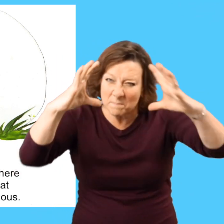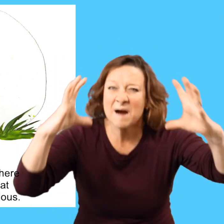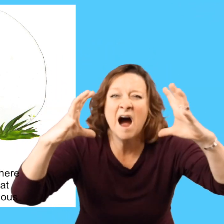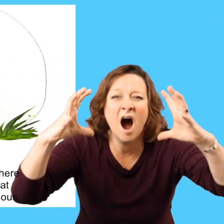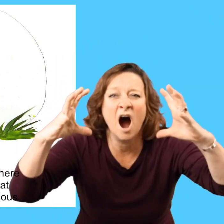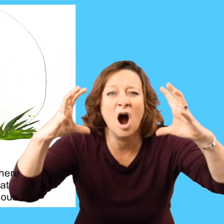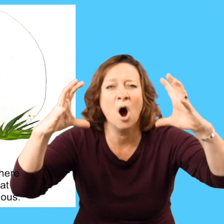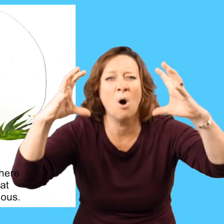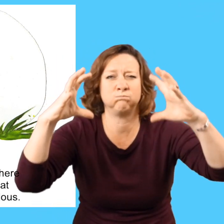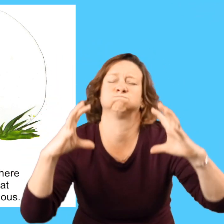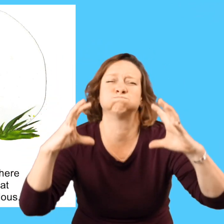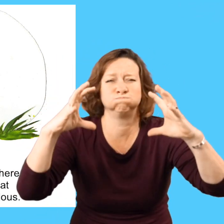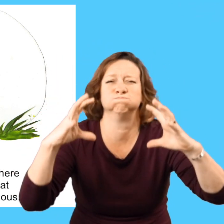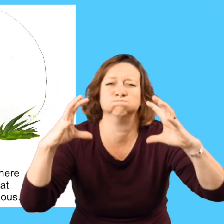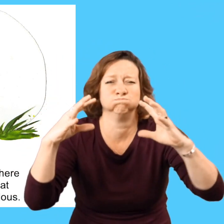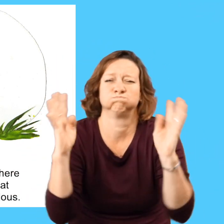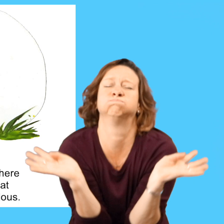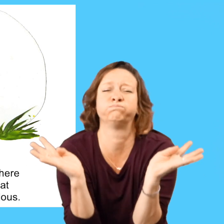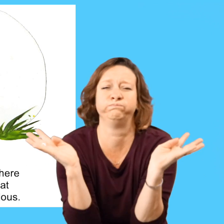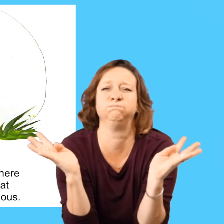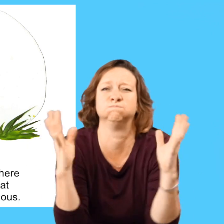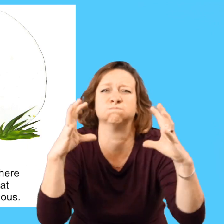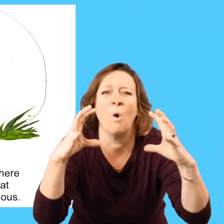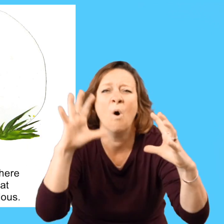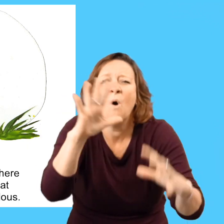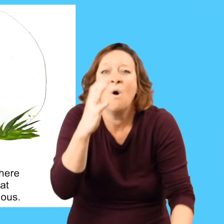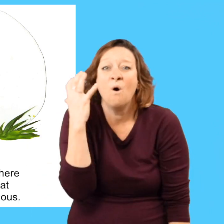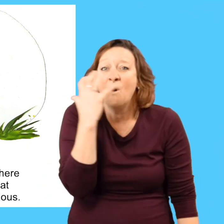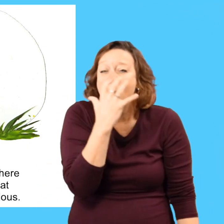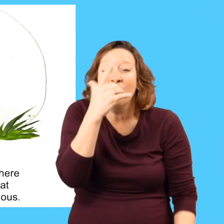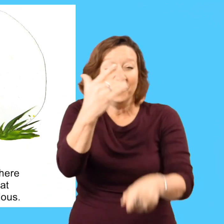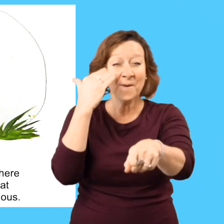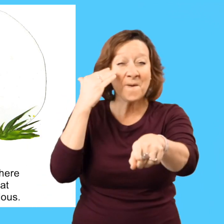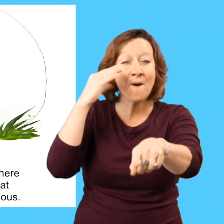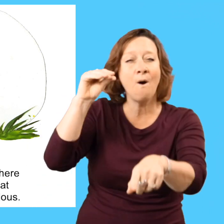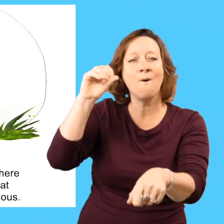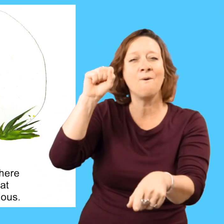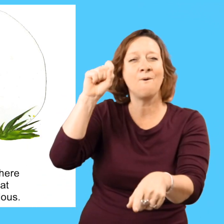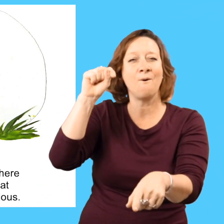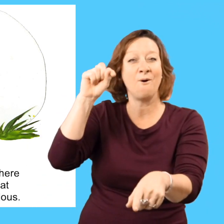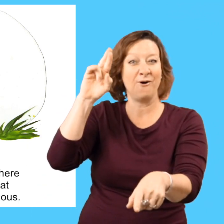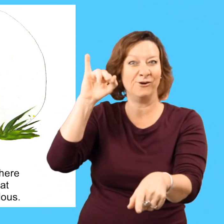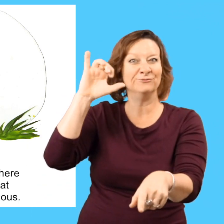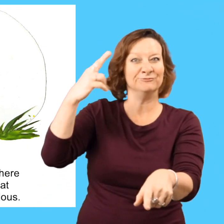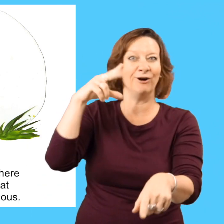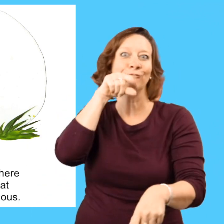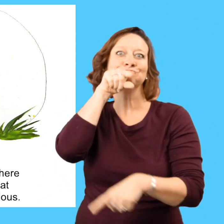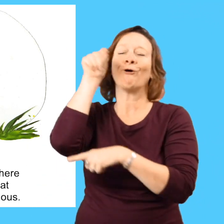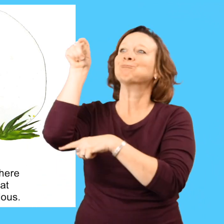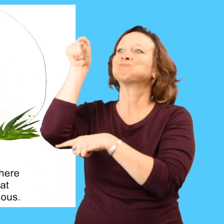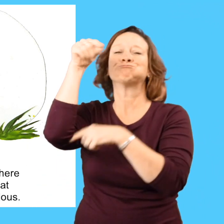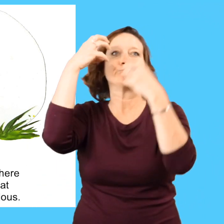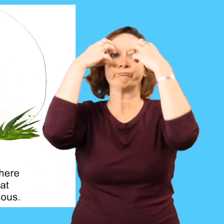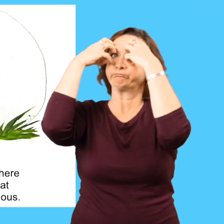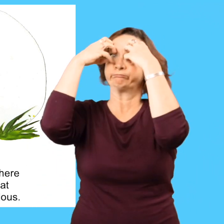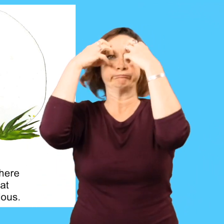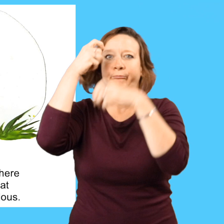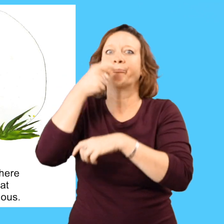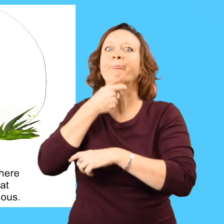size and weight that even an ostrich, you know, the large birds with